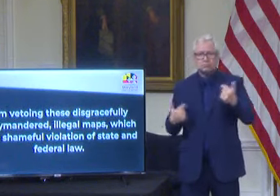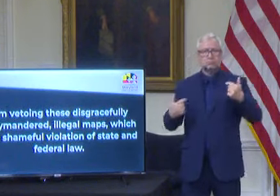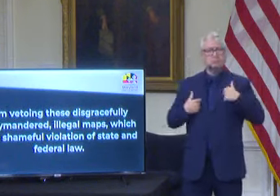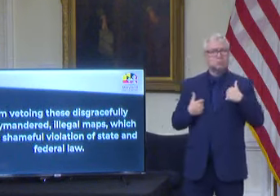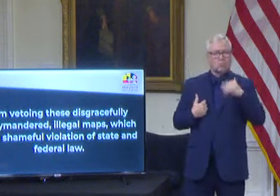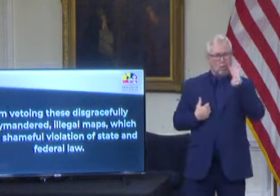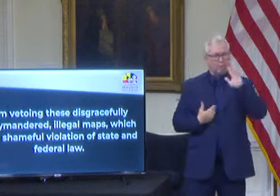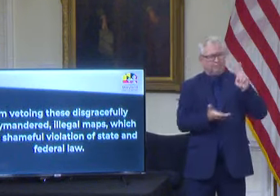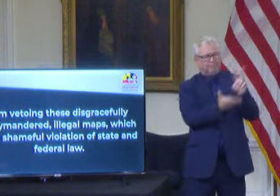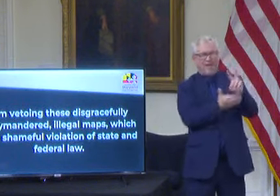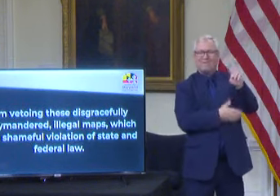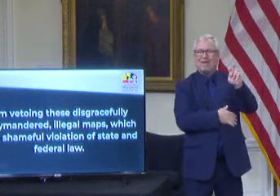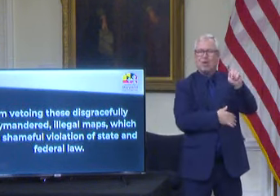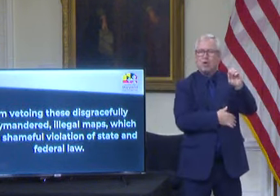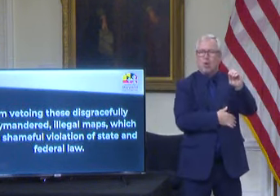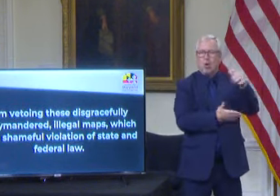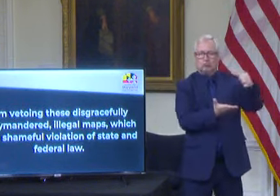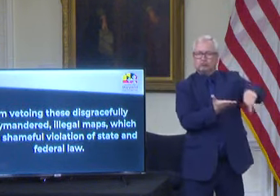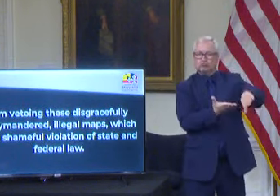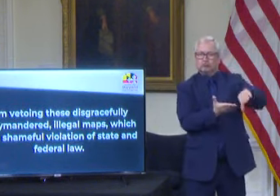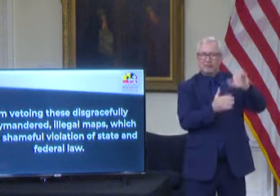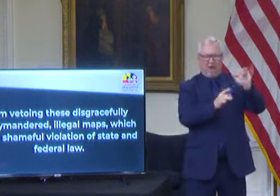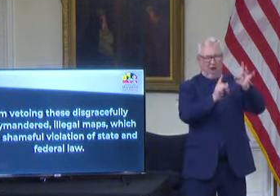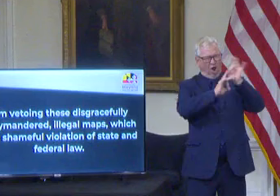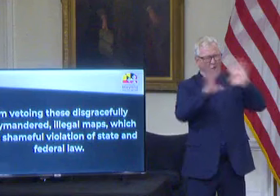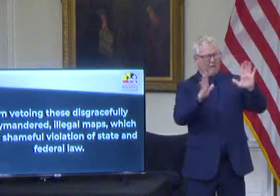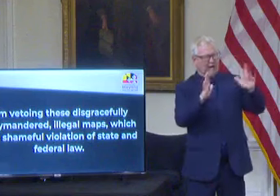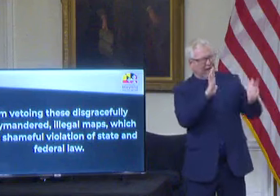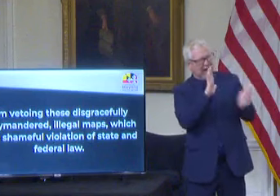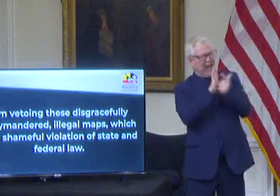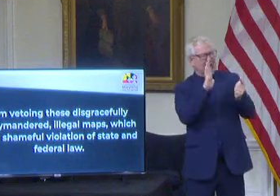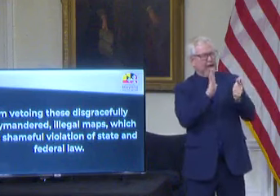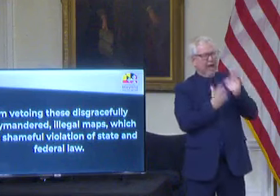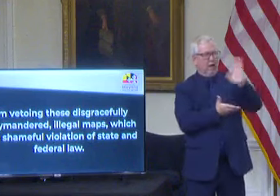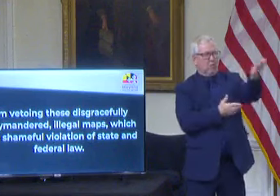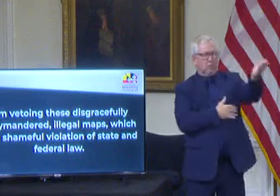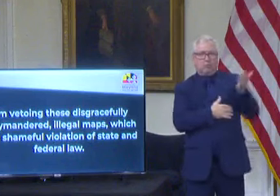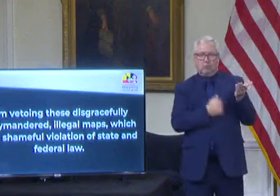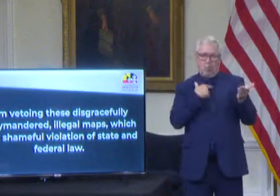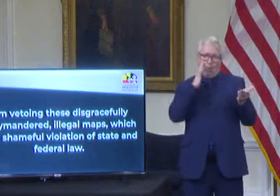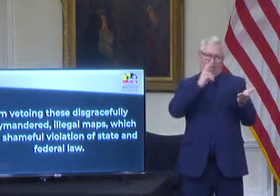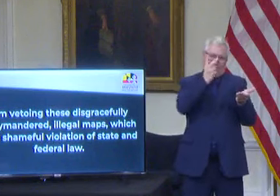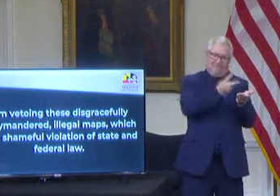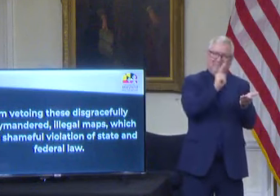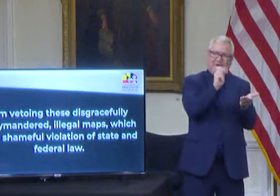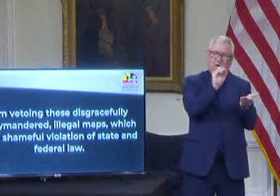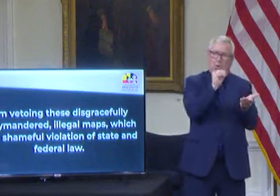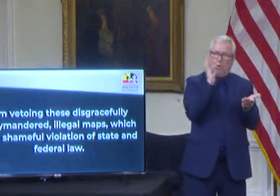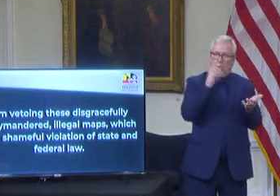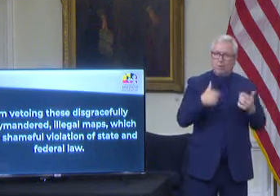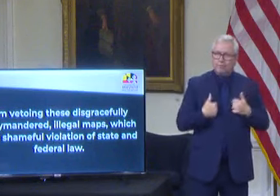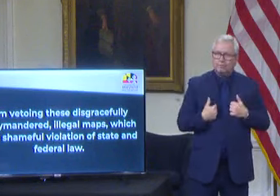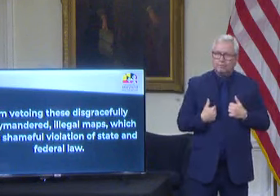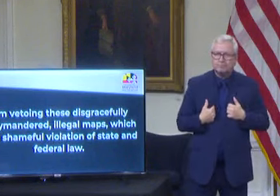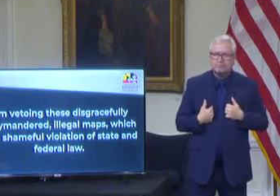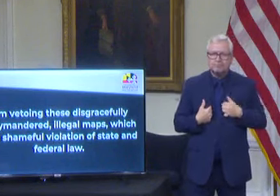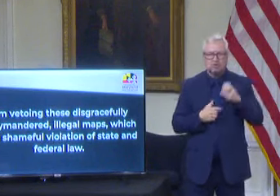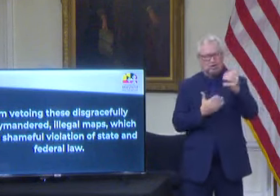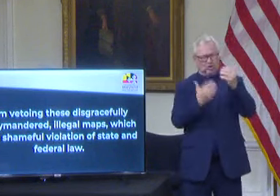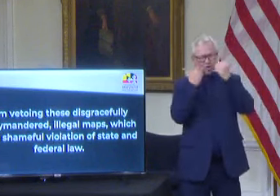gerrymandered illegal maps, which are a shameful violation of state and federal law.